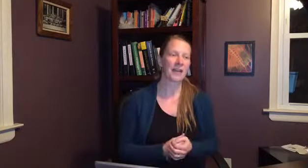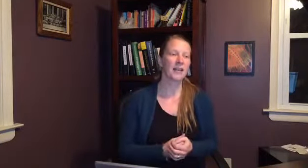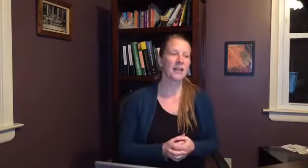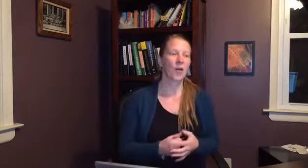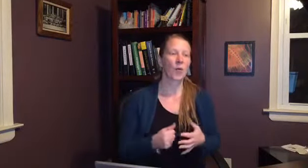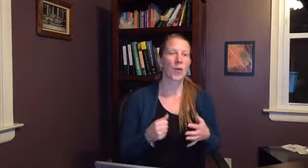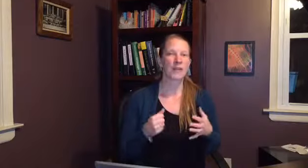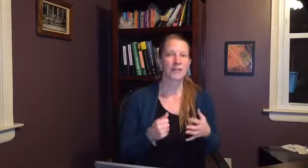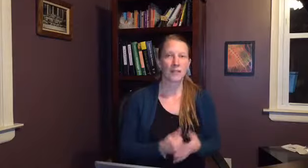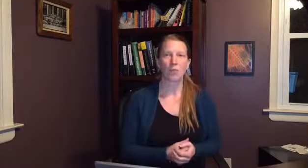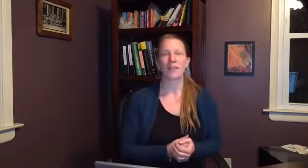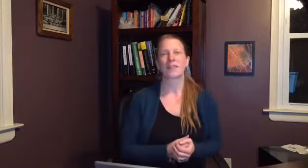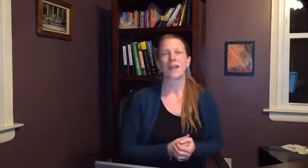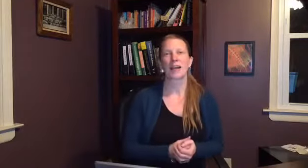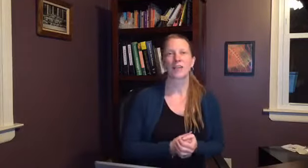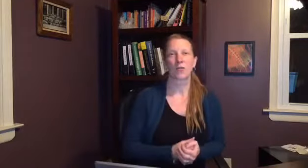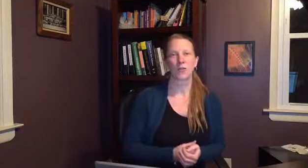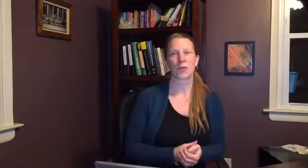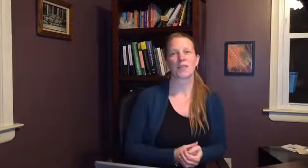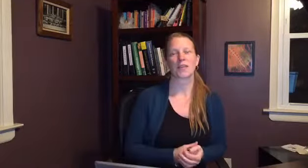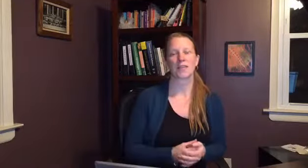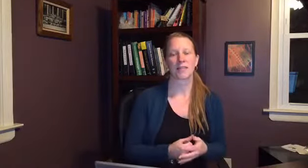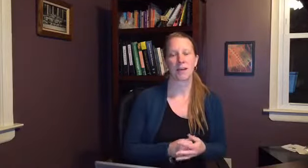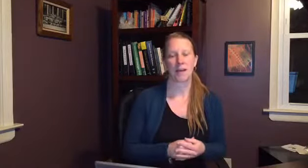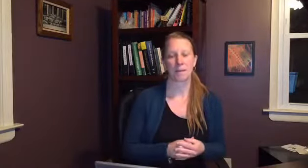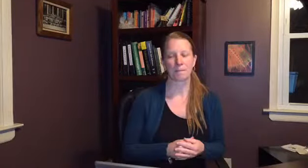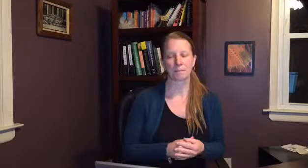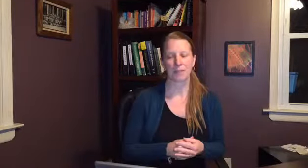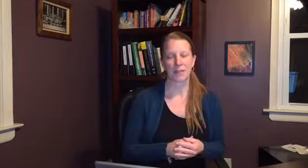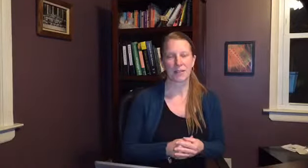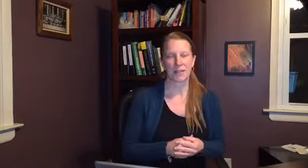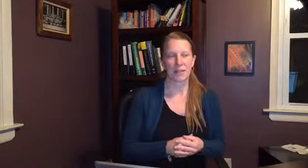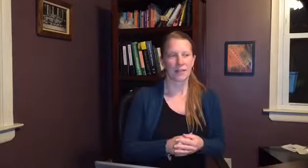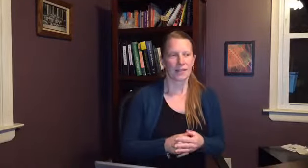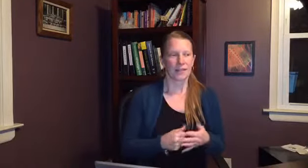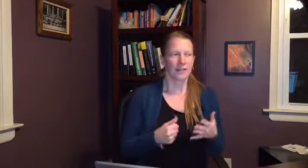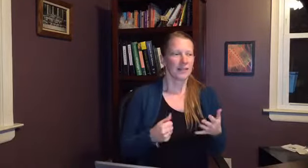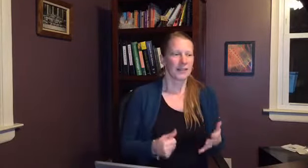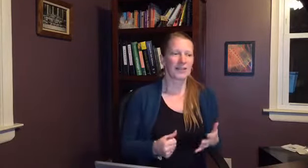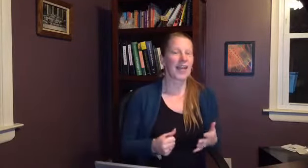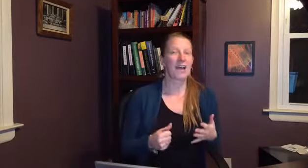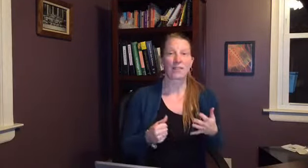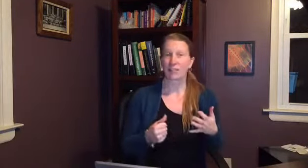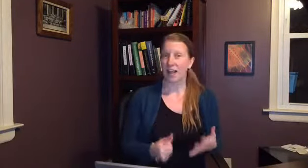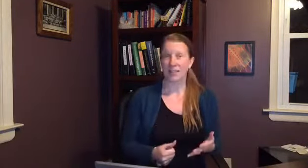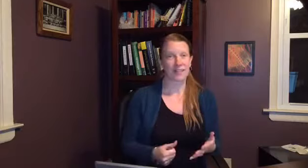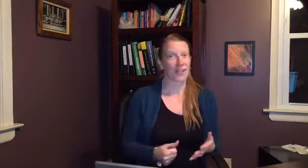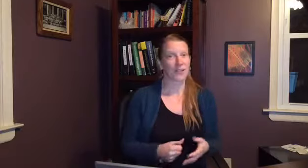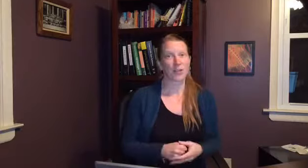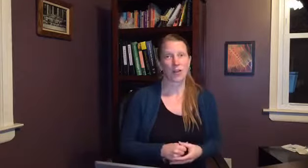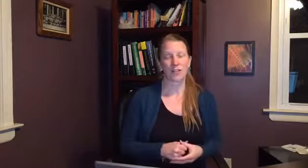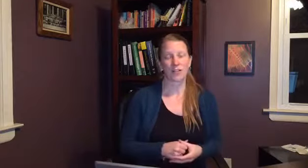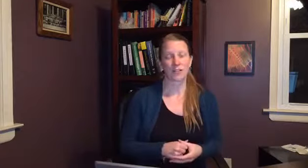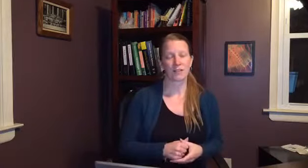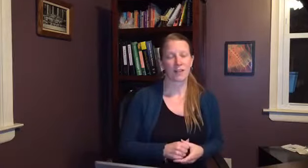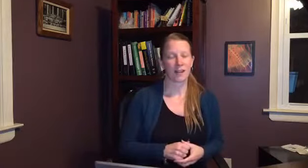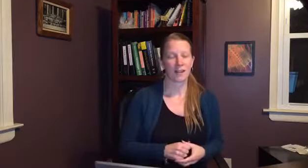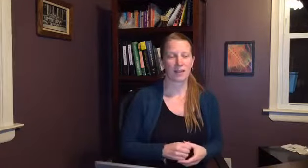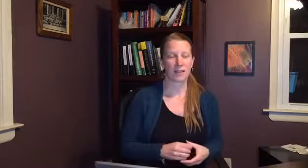when someone is diagnosed with this they have lots and lots of questions and they